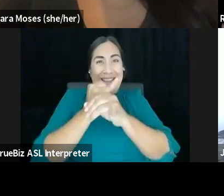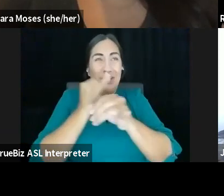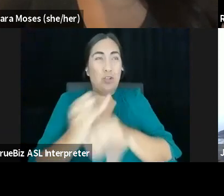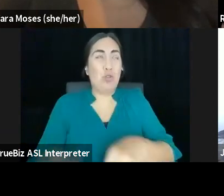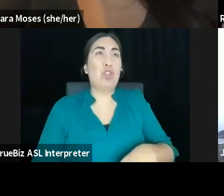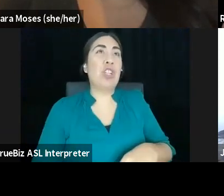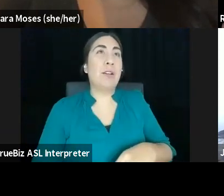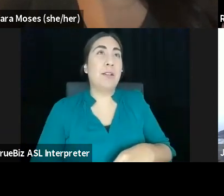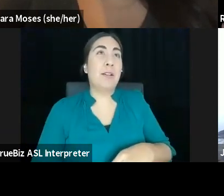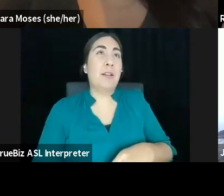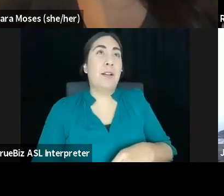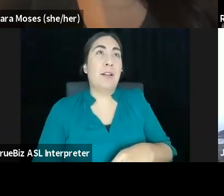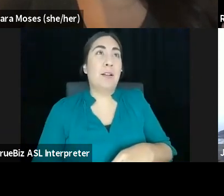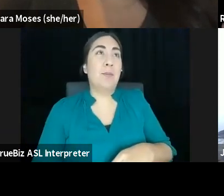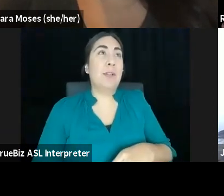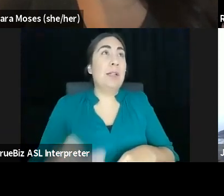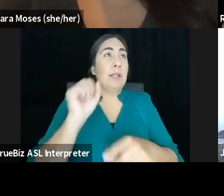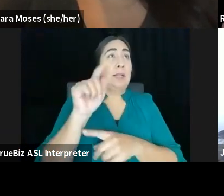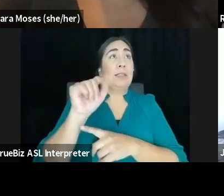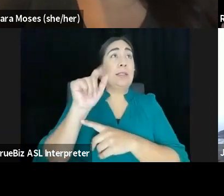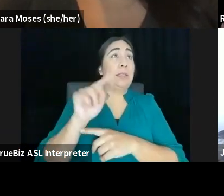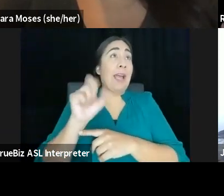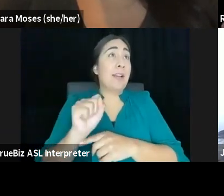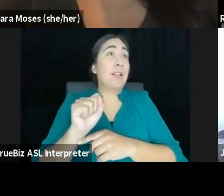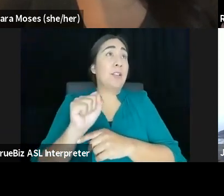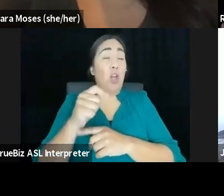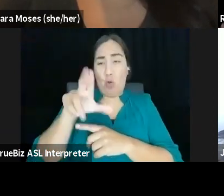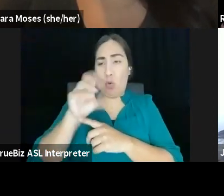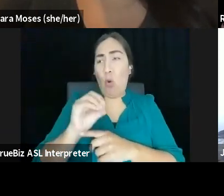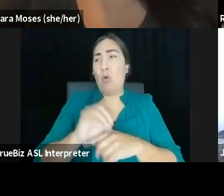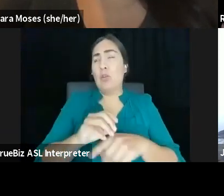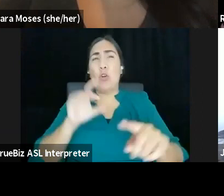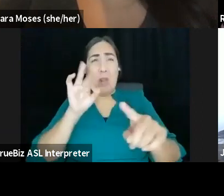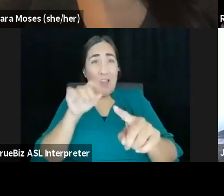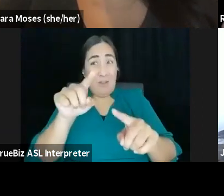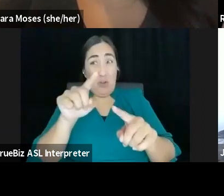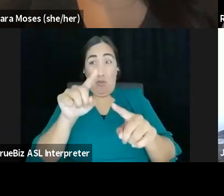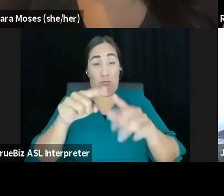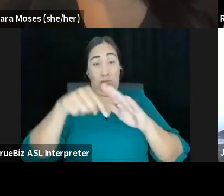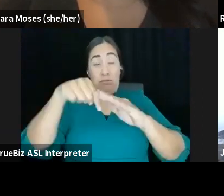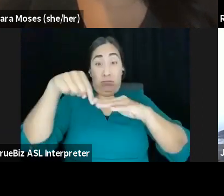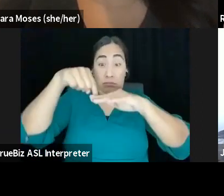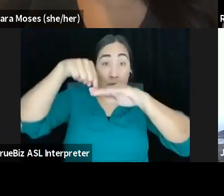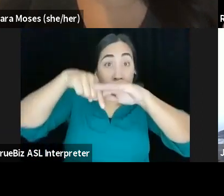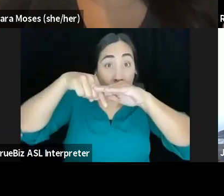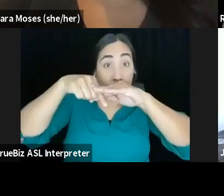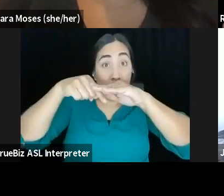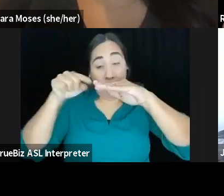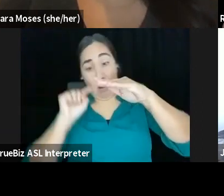status quo. And, and, if you go, a layer for underneath that, then, then what are we actually talking about is we're talking about sustaining white